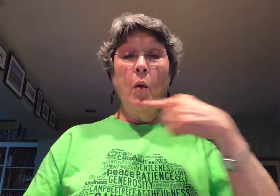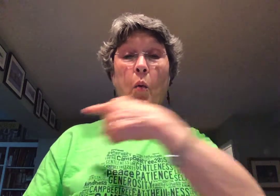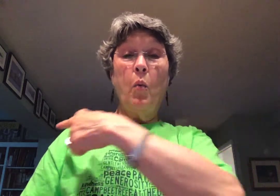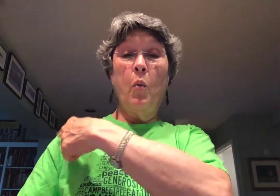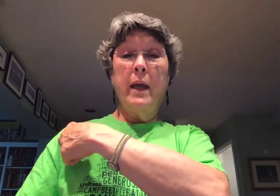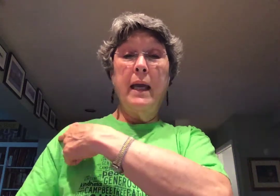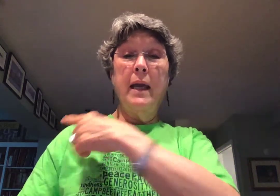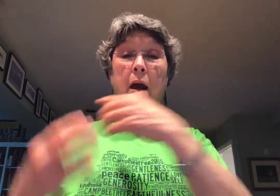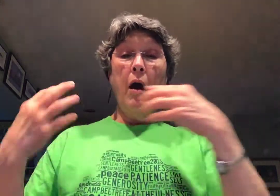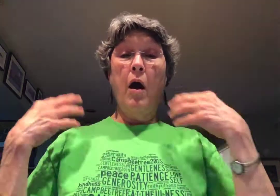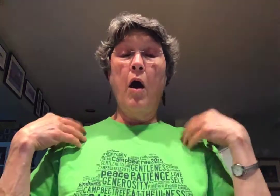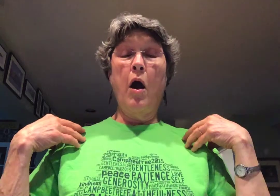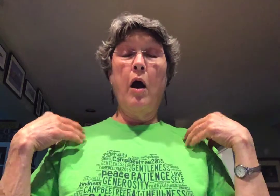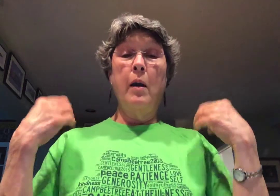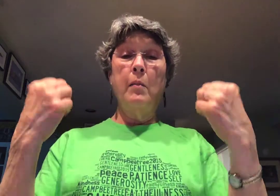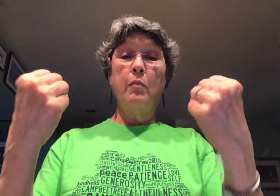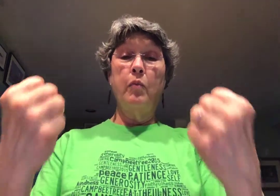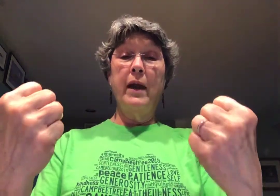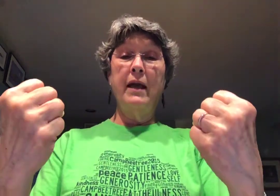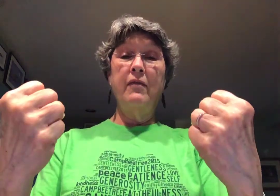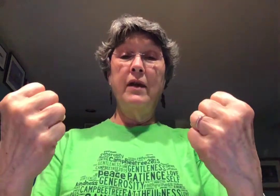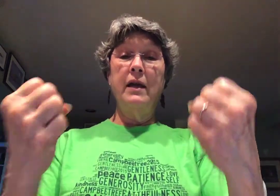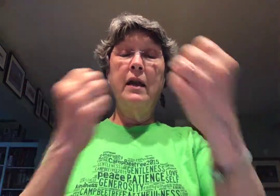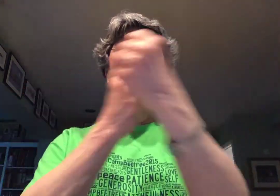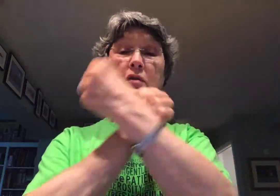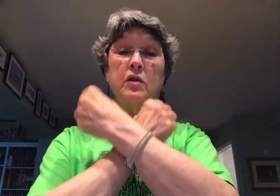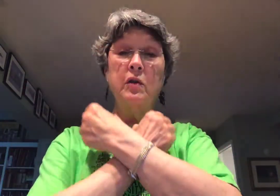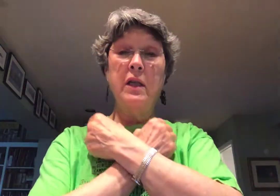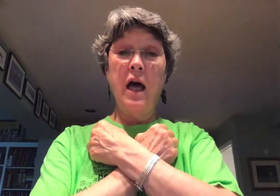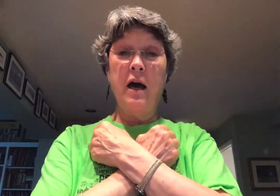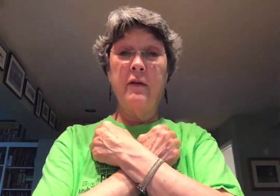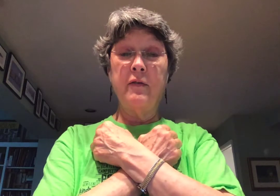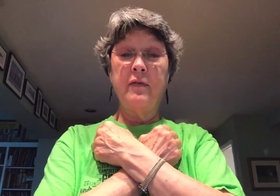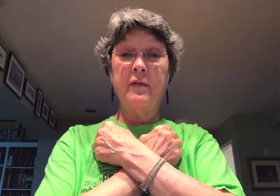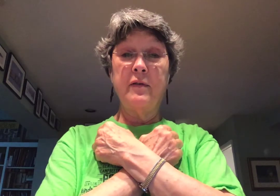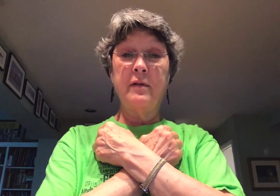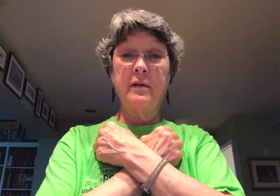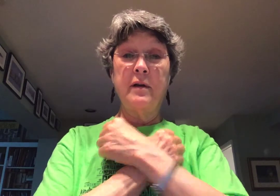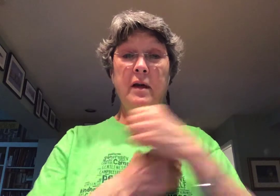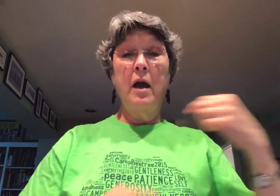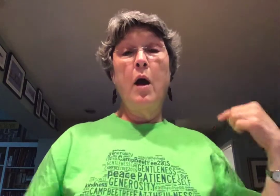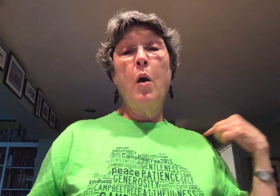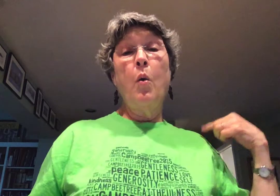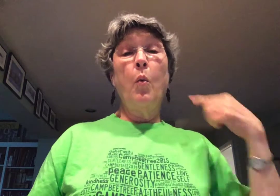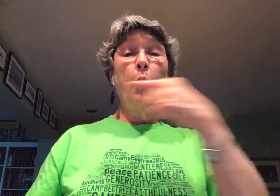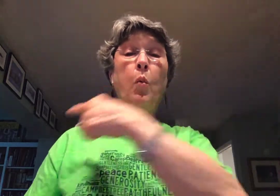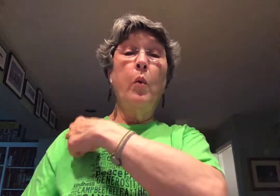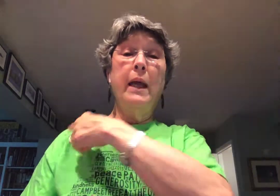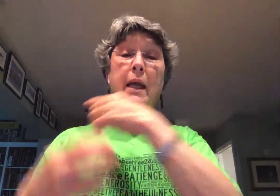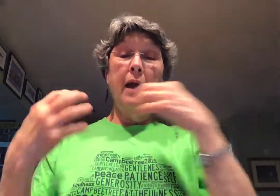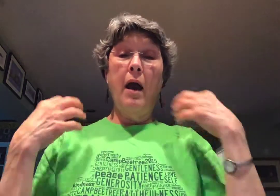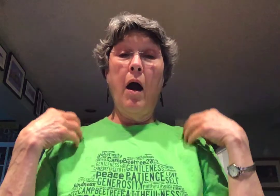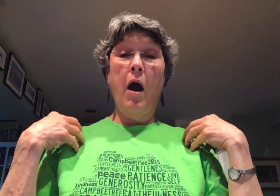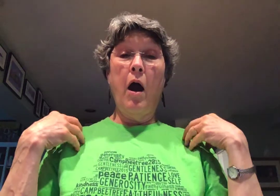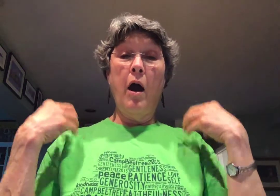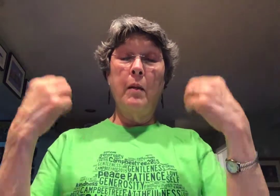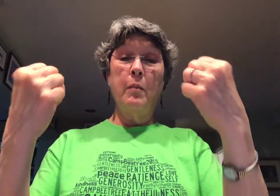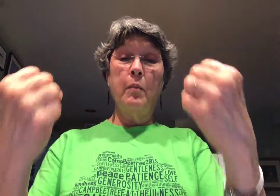We won't